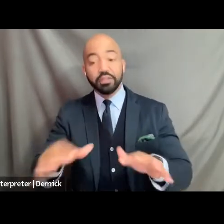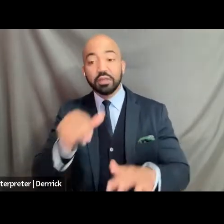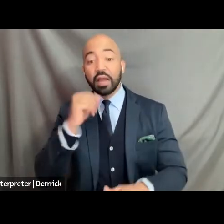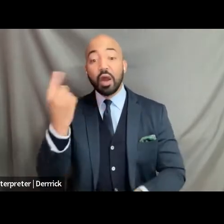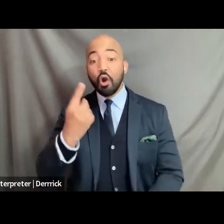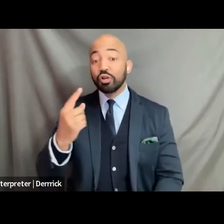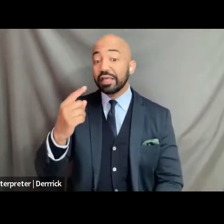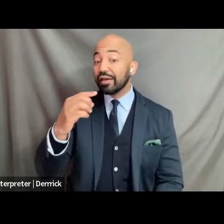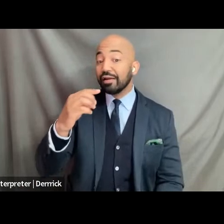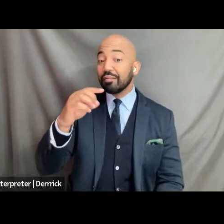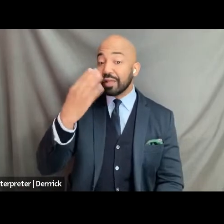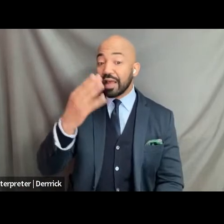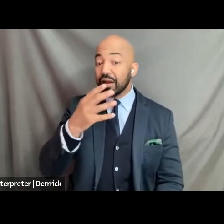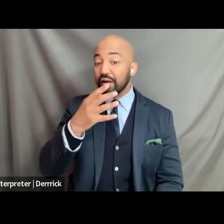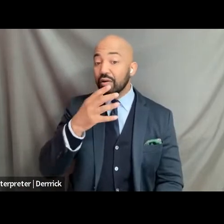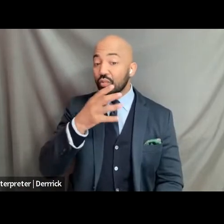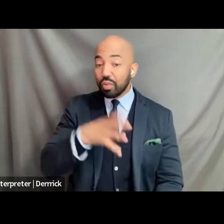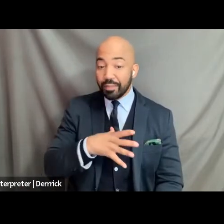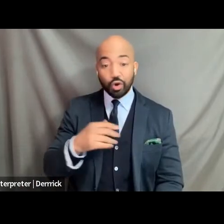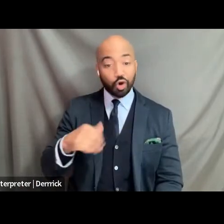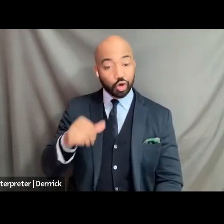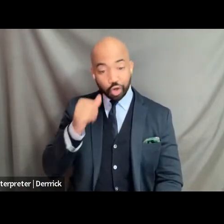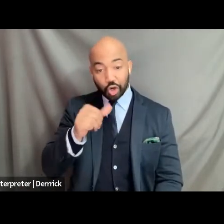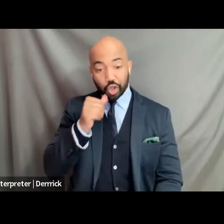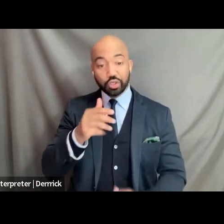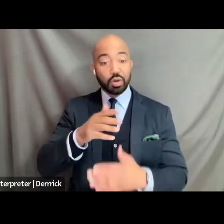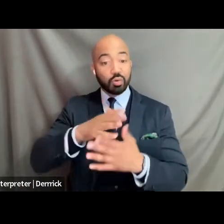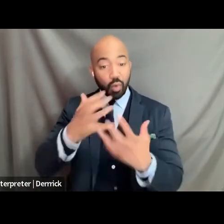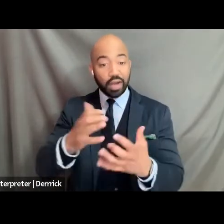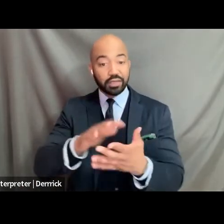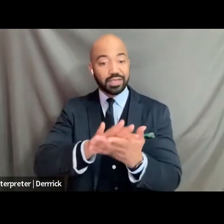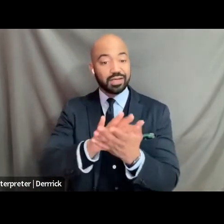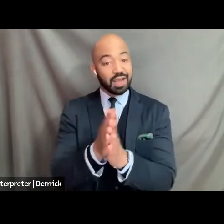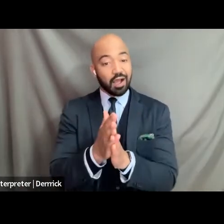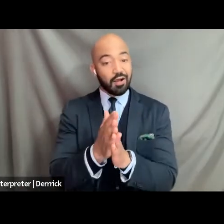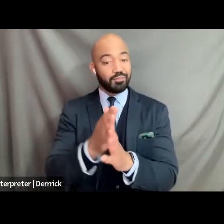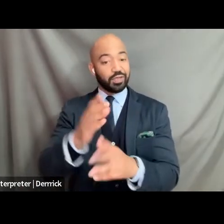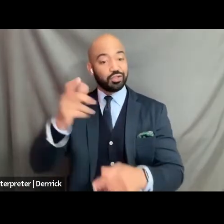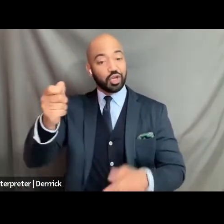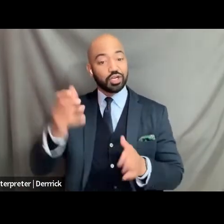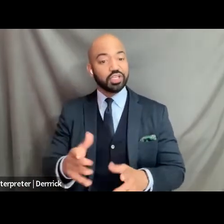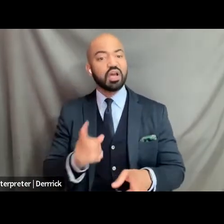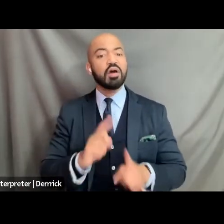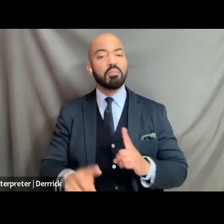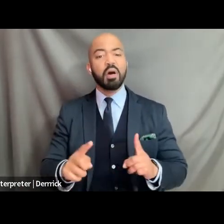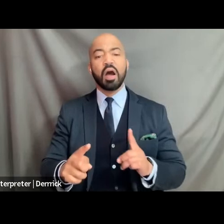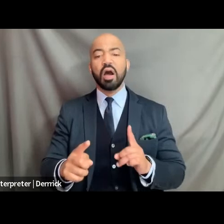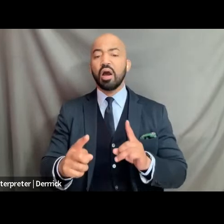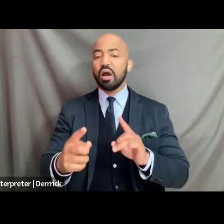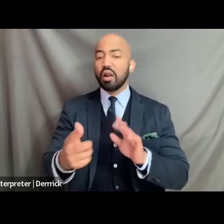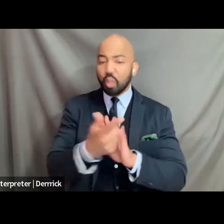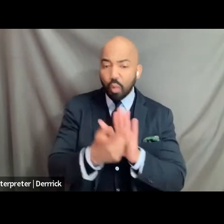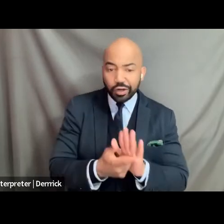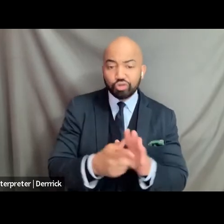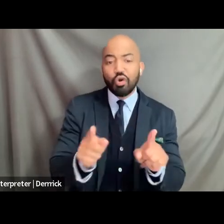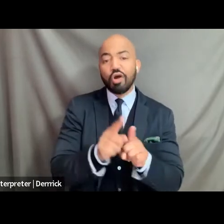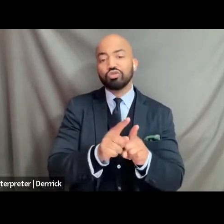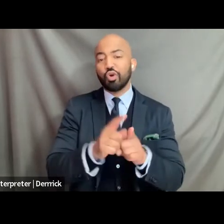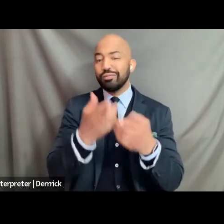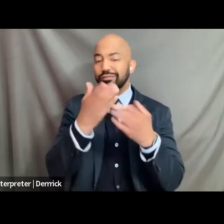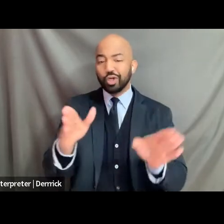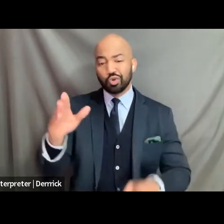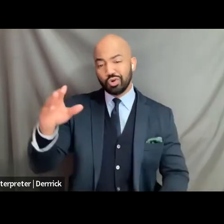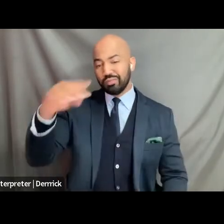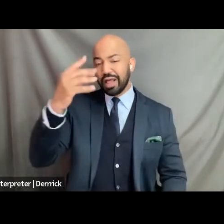and lawyers but black women in general who say hey i have a right to occupy this space that has decision-making power